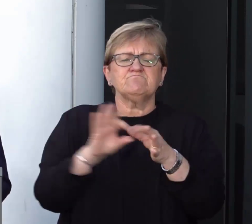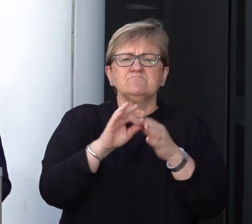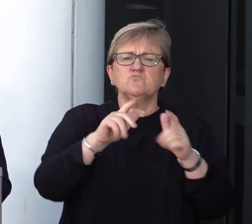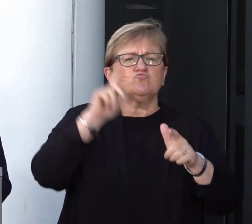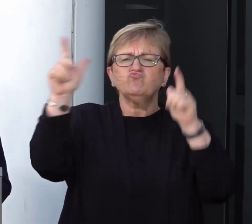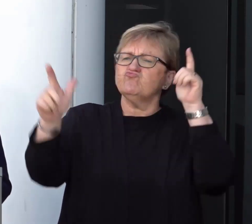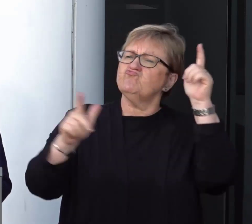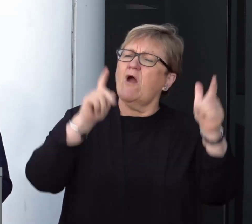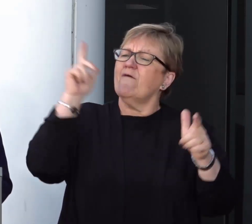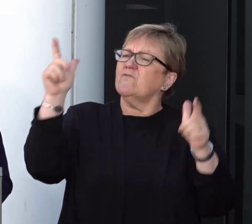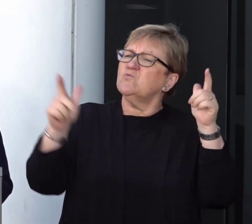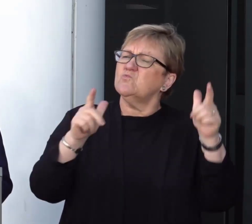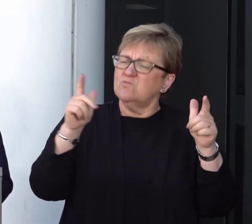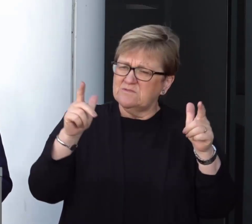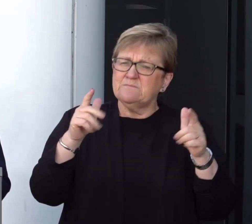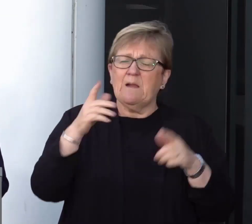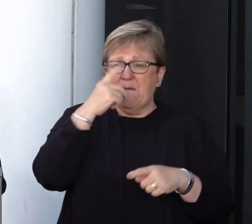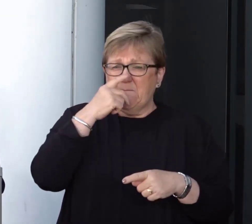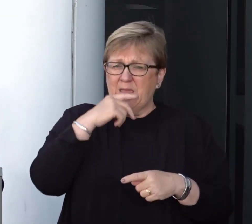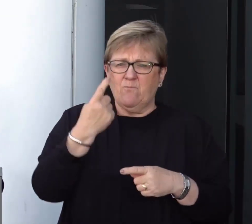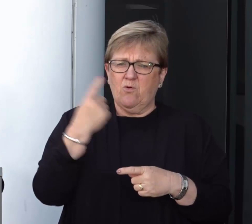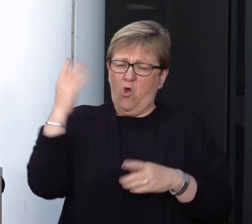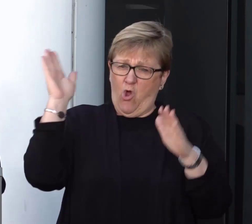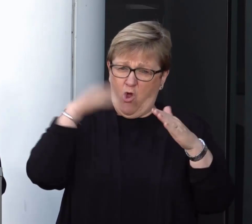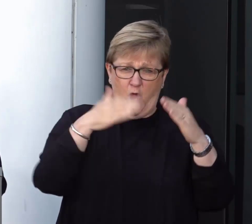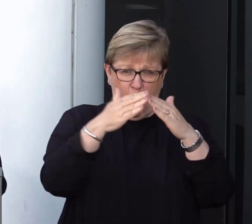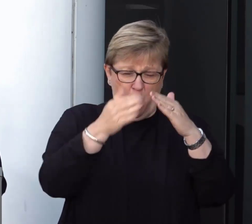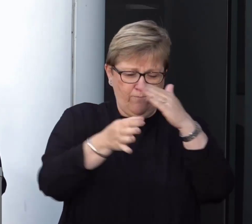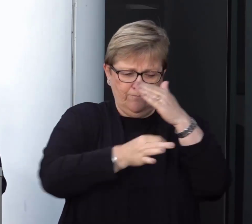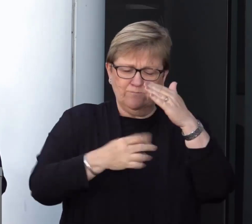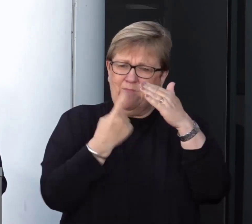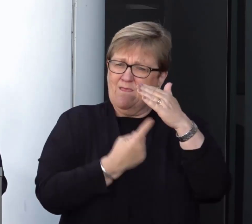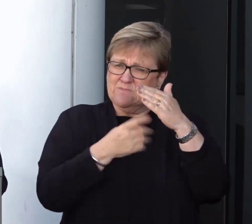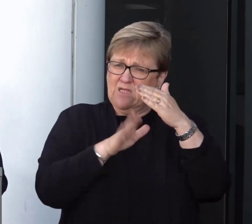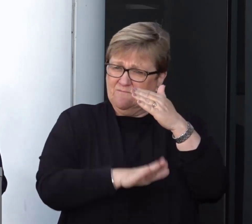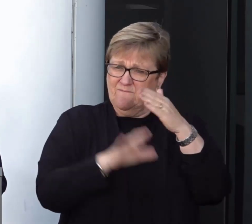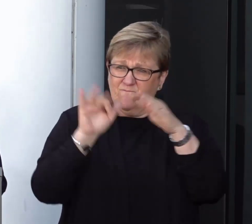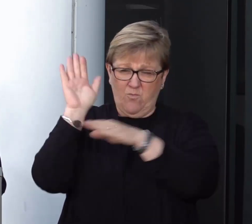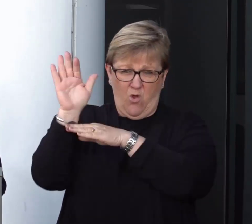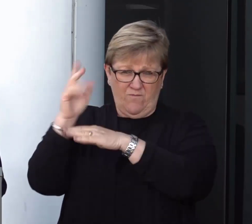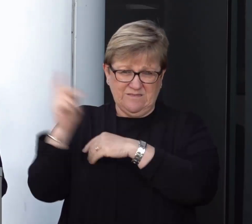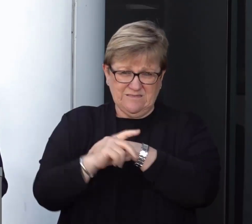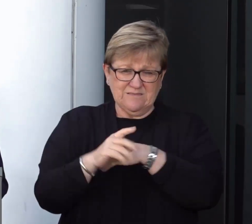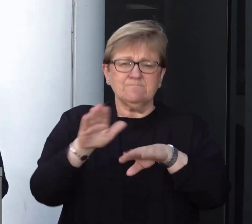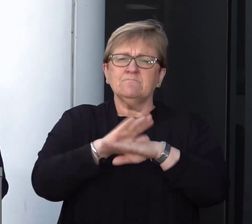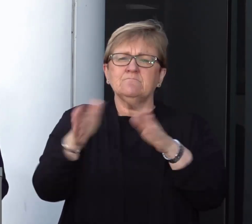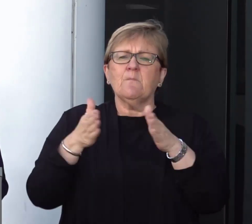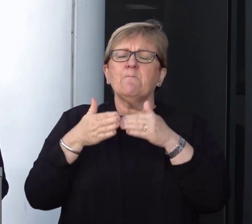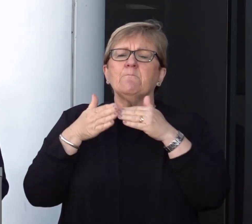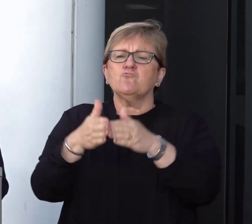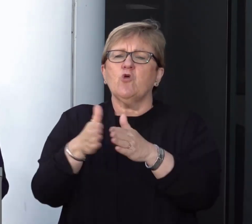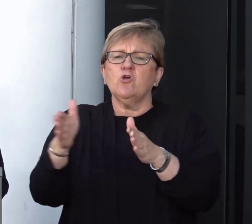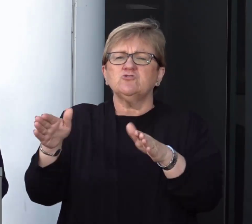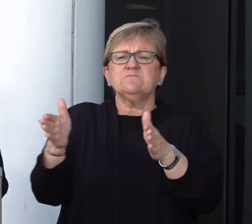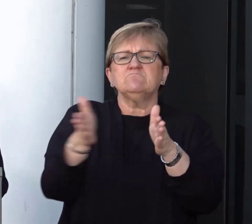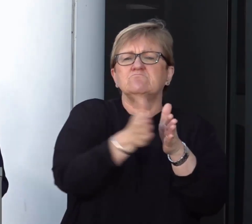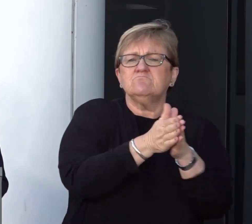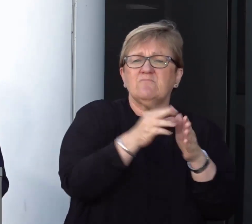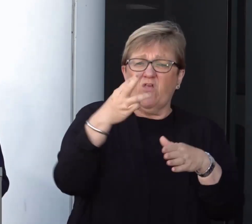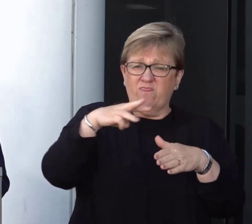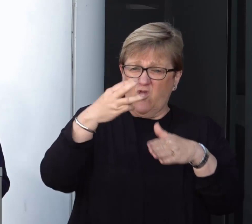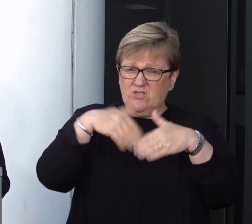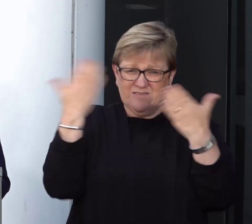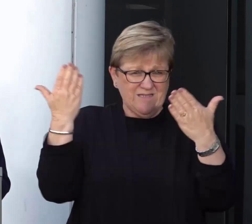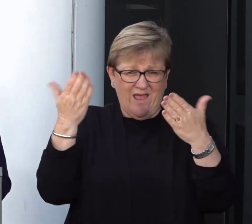to travel arrangements that is people self-isolating when they return from overseas. A ban on cruise ships for the next 30 days